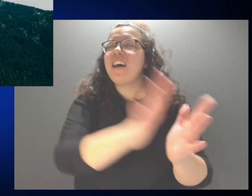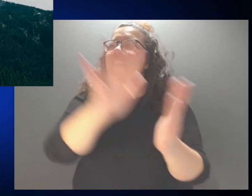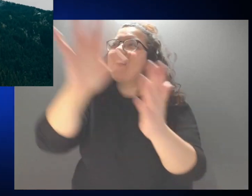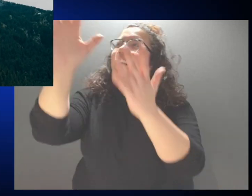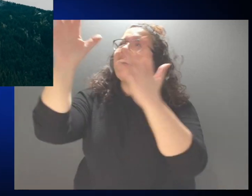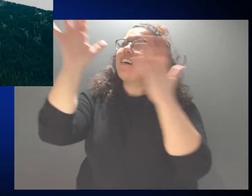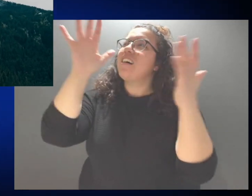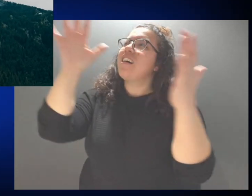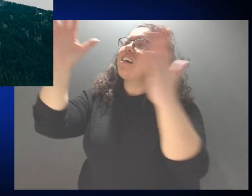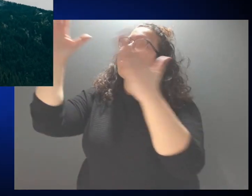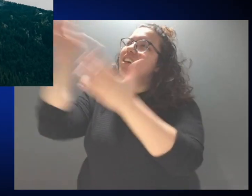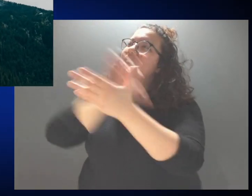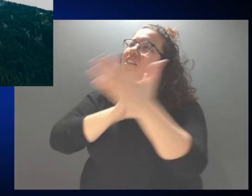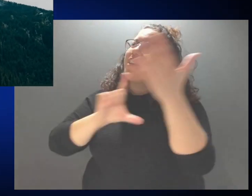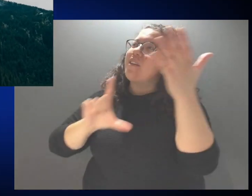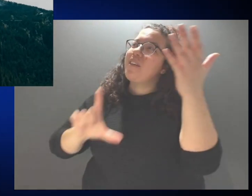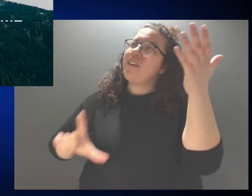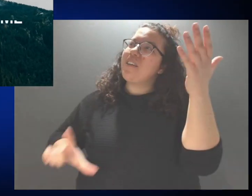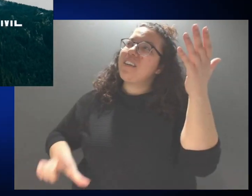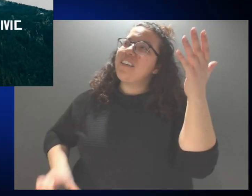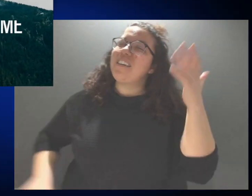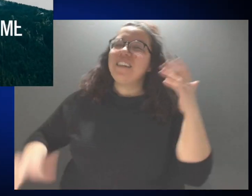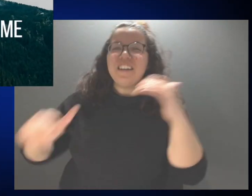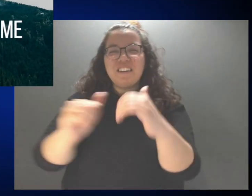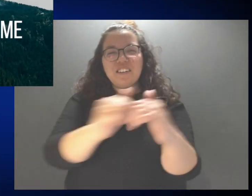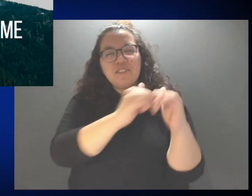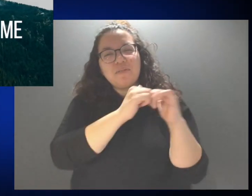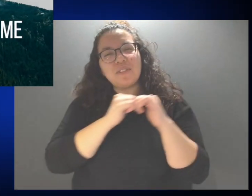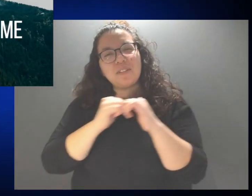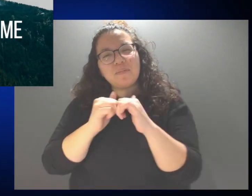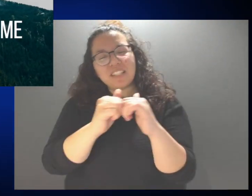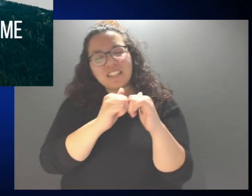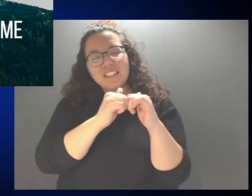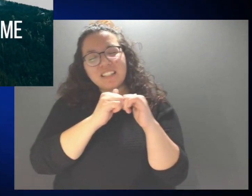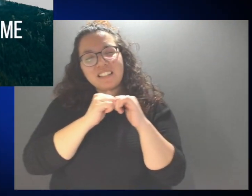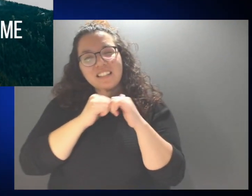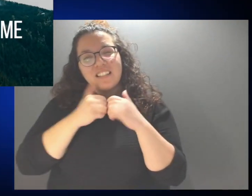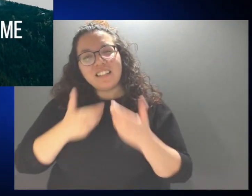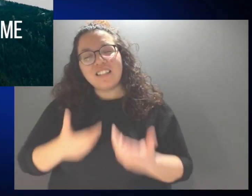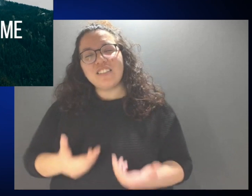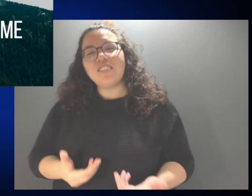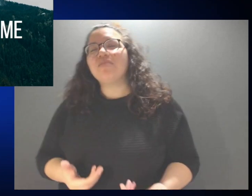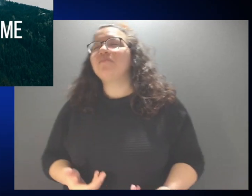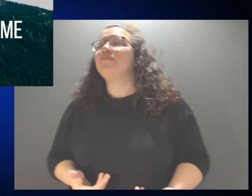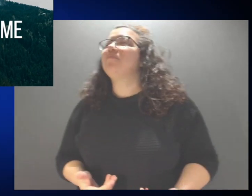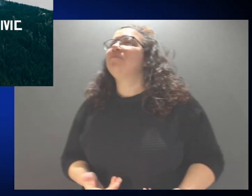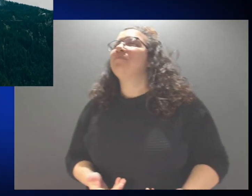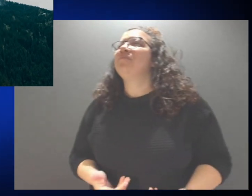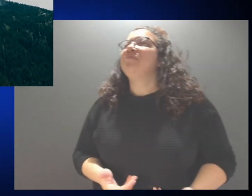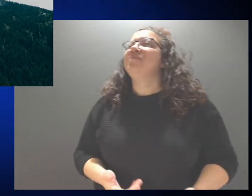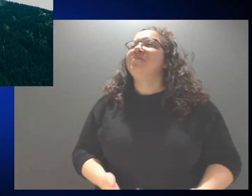Magnify the Lord with me,